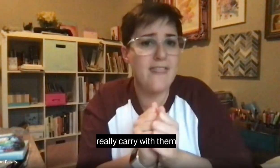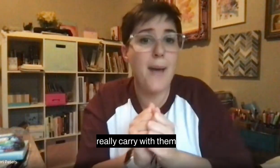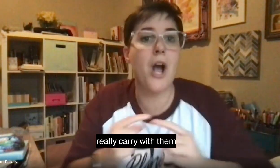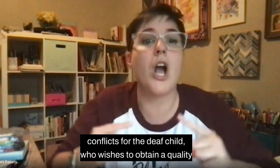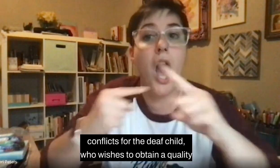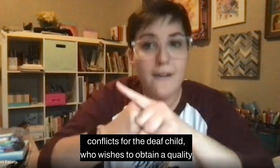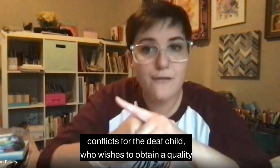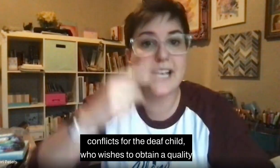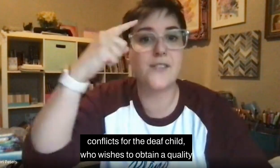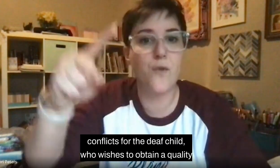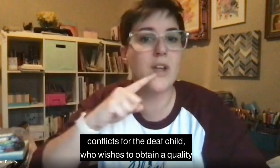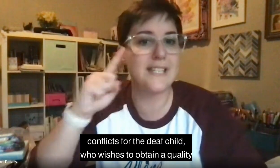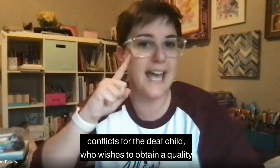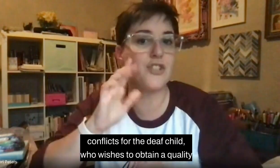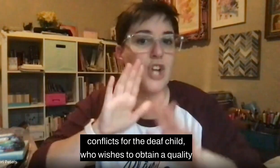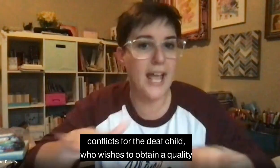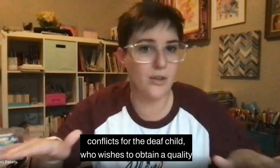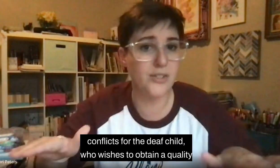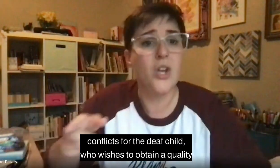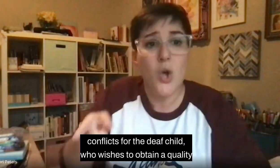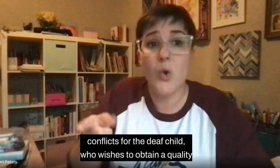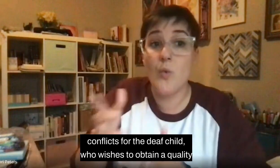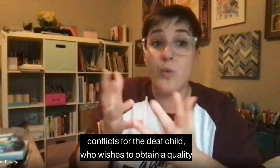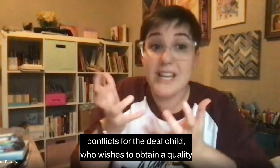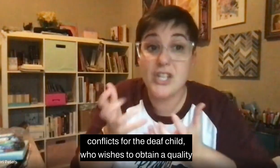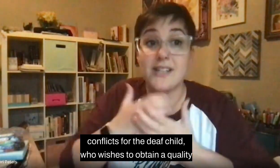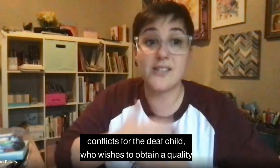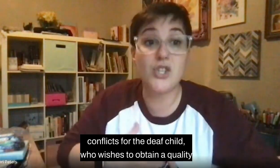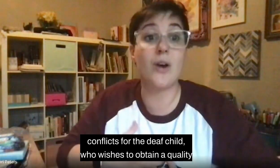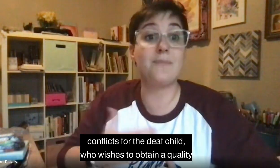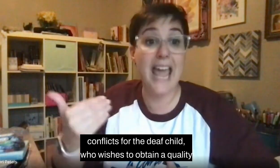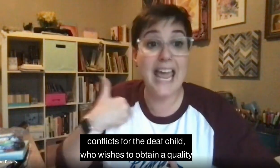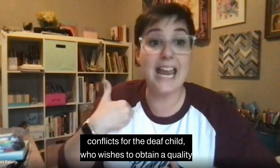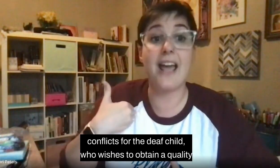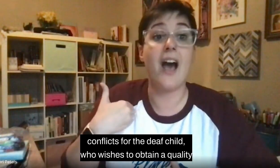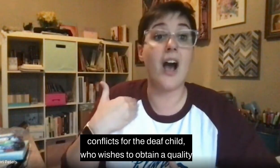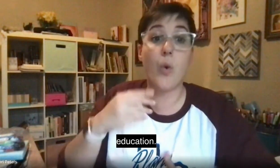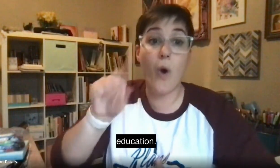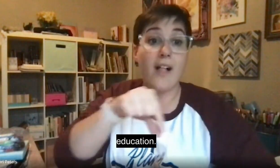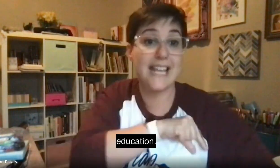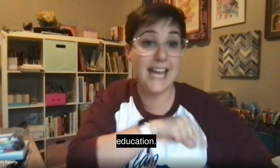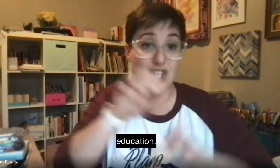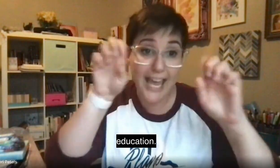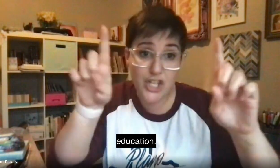them conflicts for the deaf child who wishes to obtain a quality education.